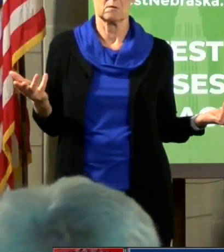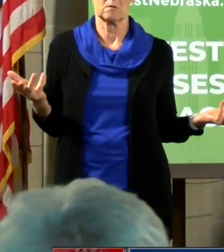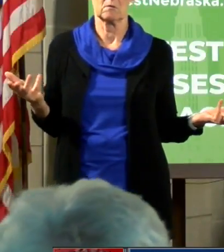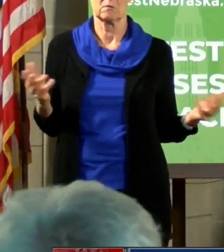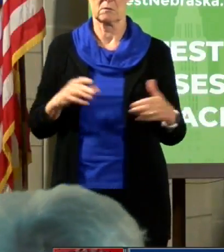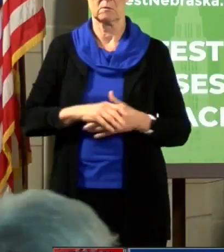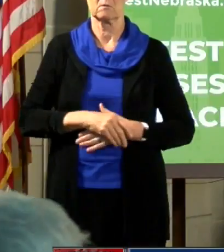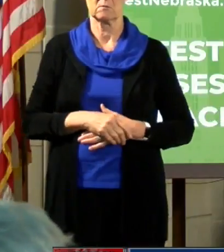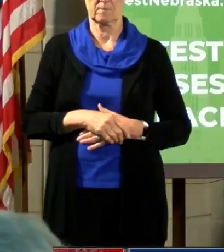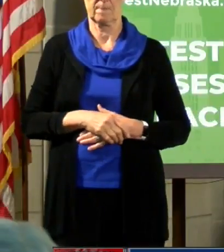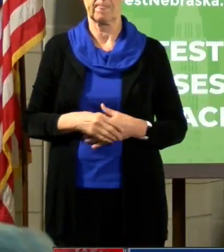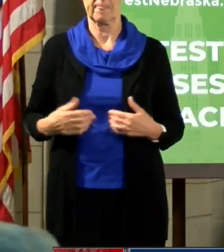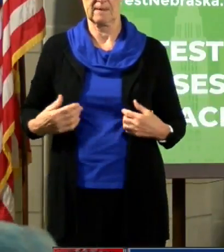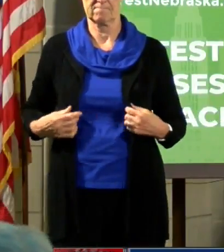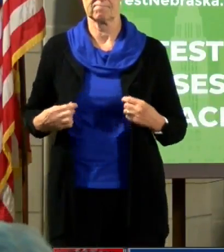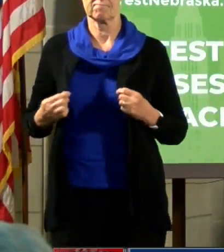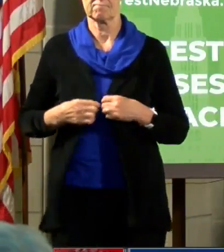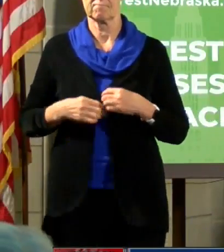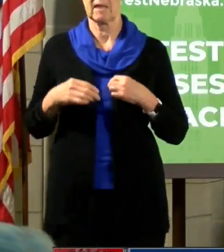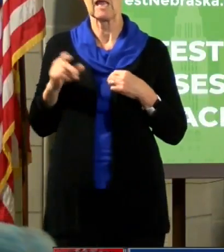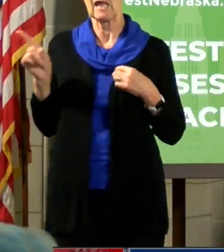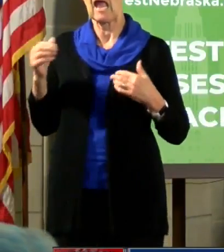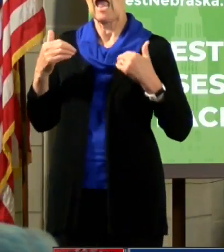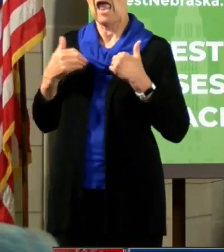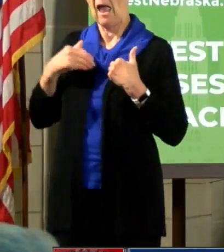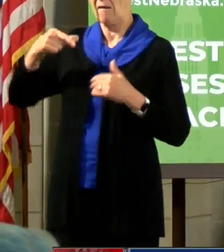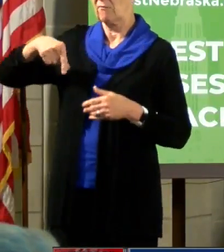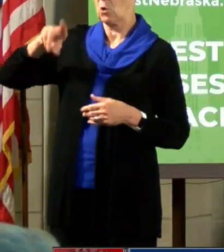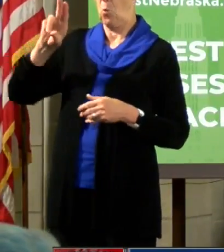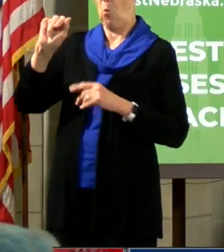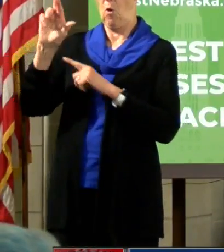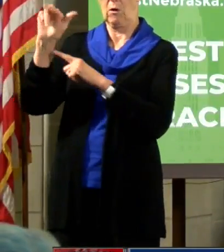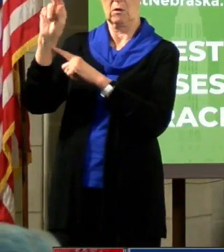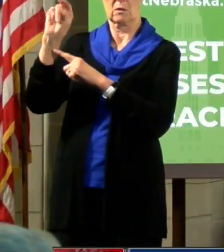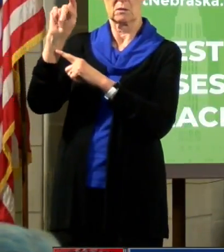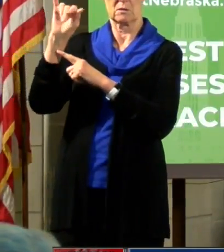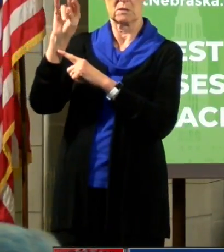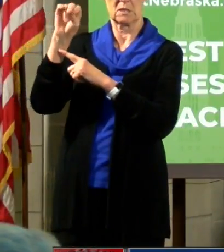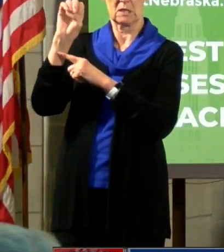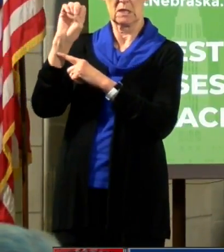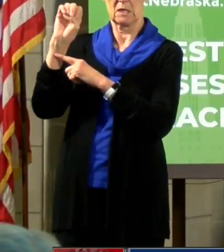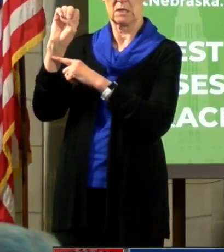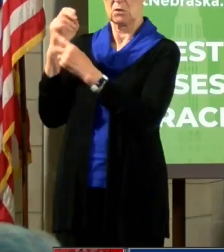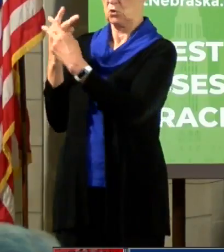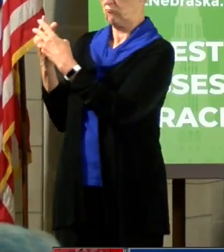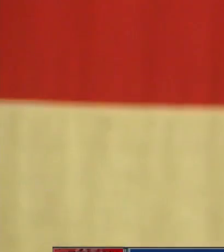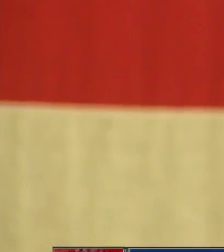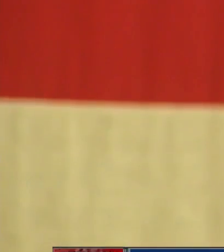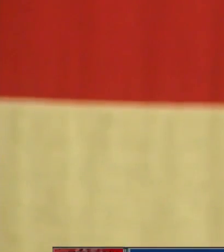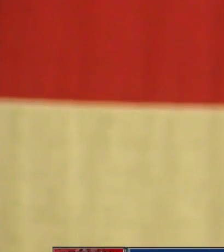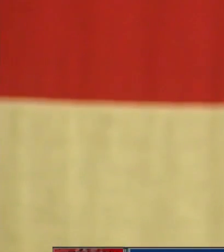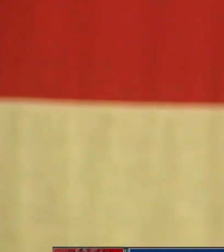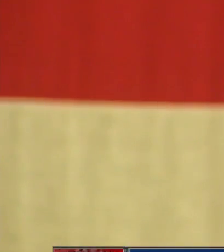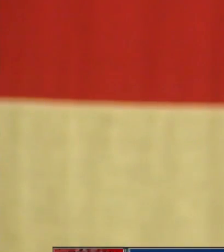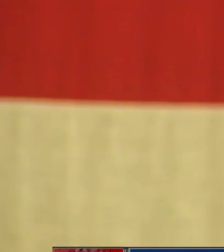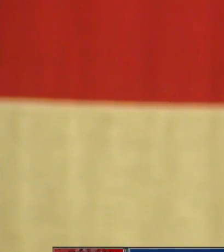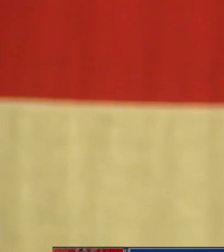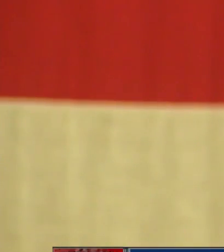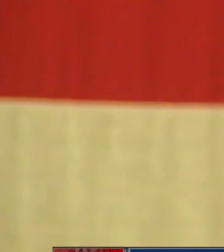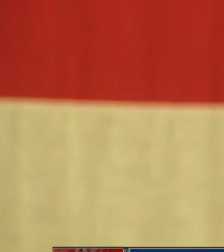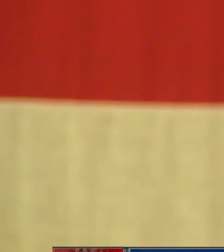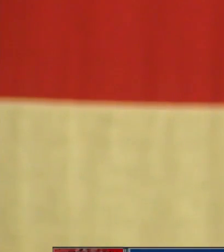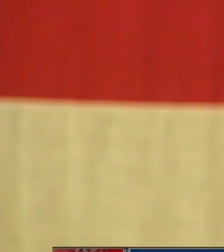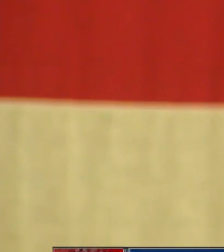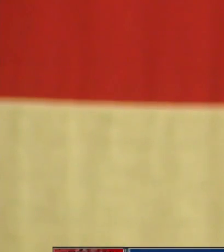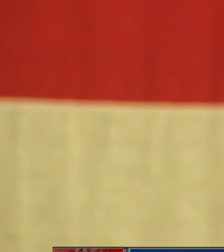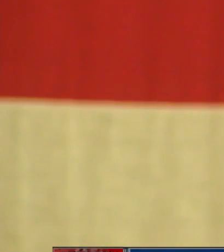answers. So there's going to be quarantine, and then there might be some folks that will just ask you to self-monitor. Ricketts says state workers